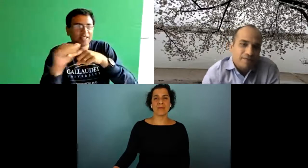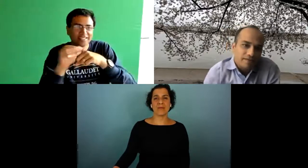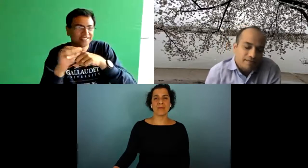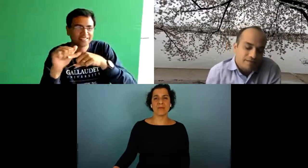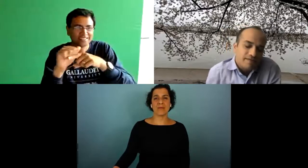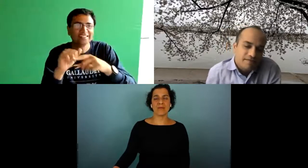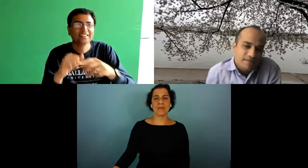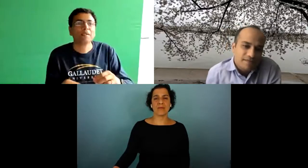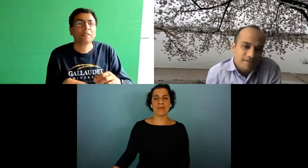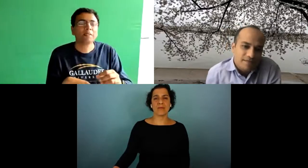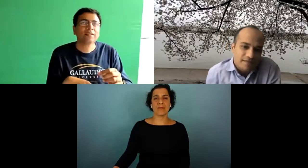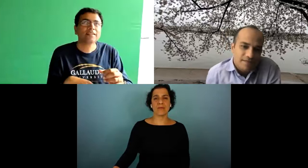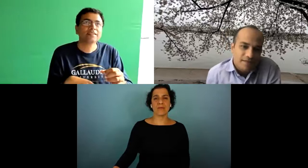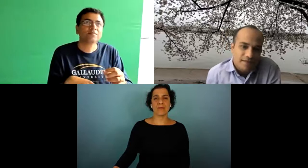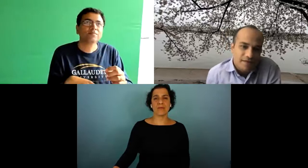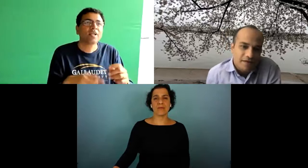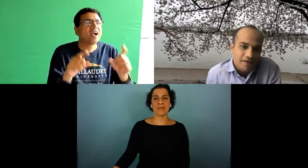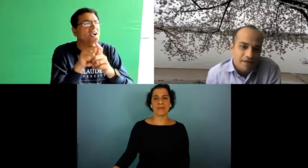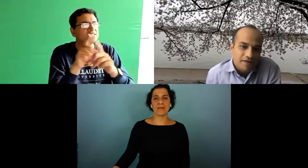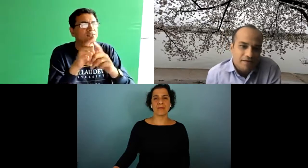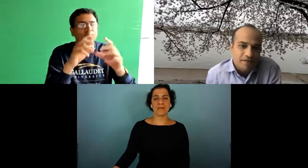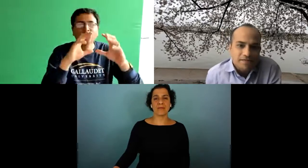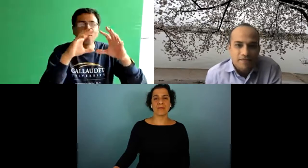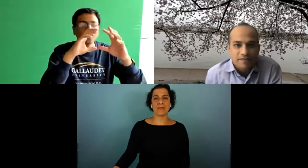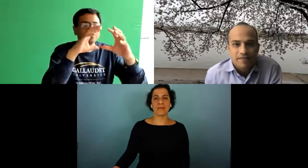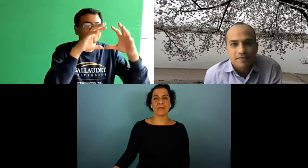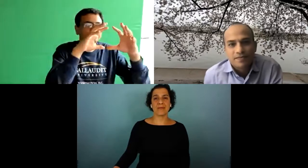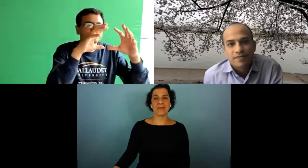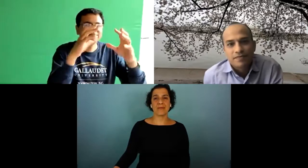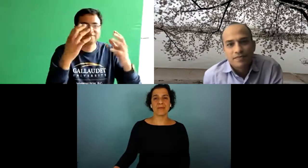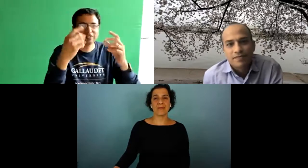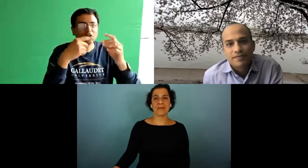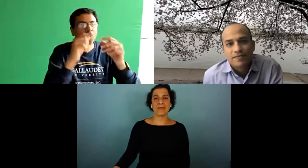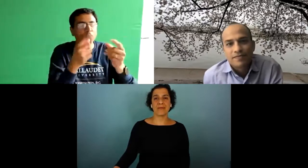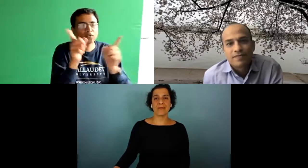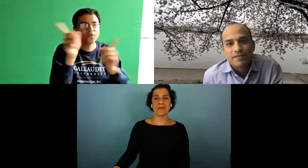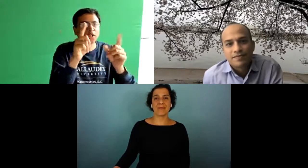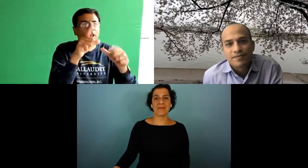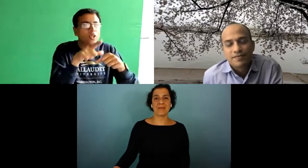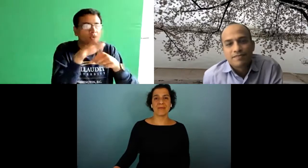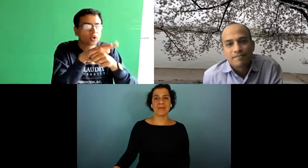communication but again um this is an example of one of those distinctions between research and practice